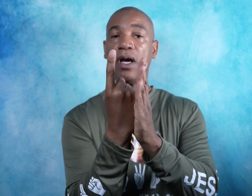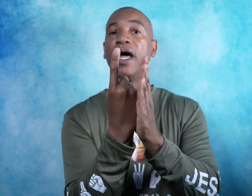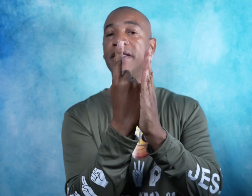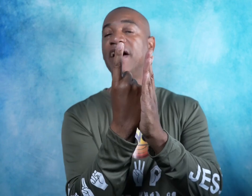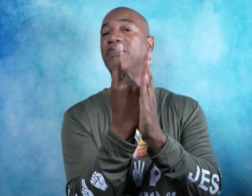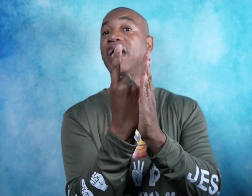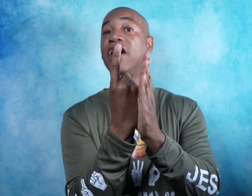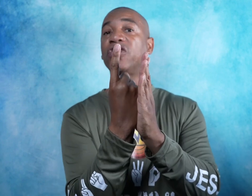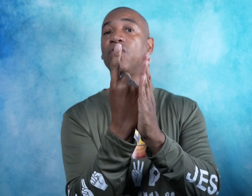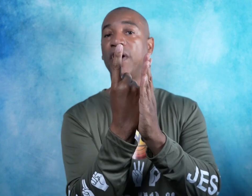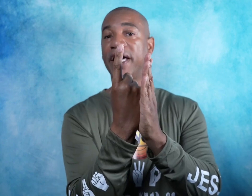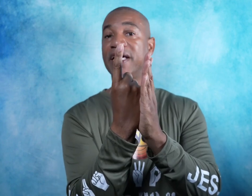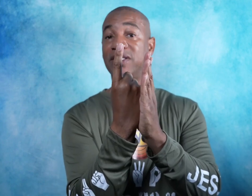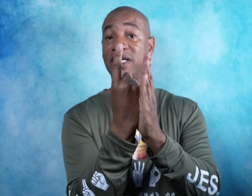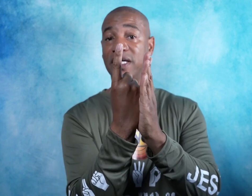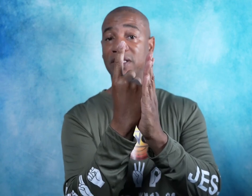Now, the other way is this.